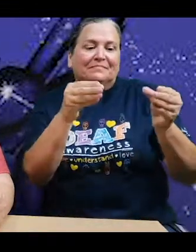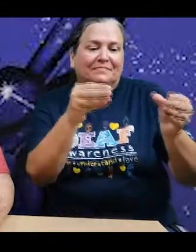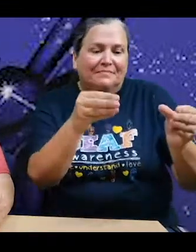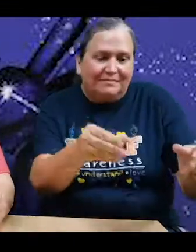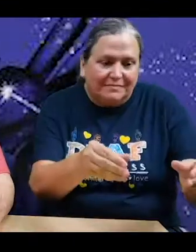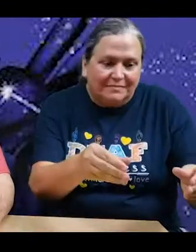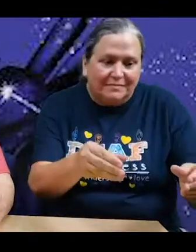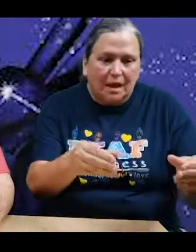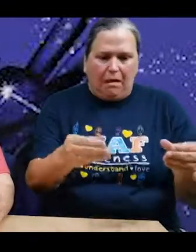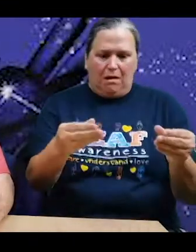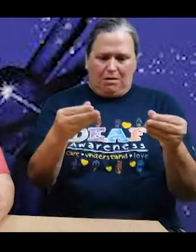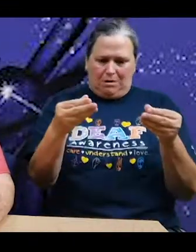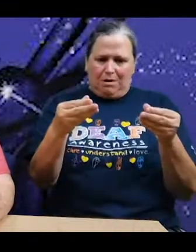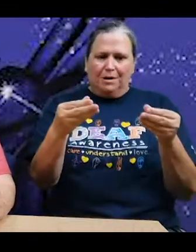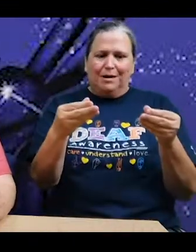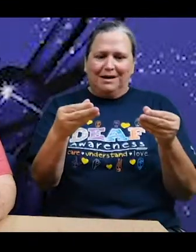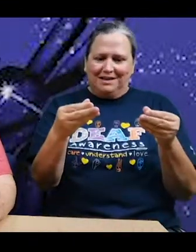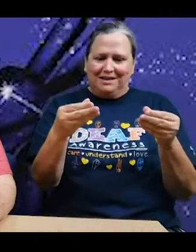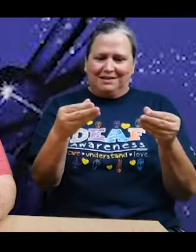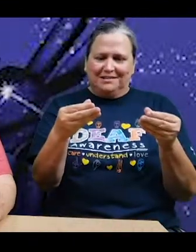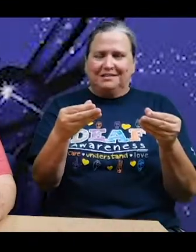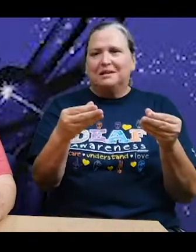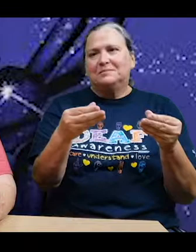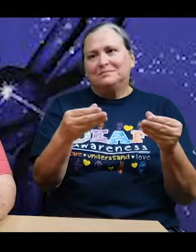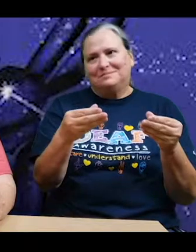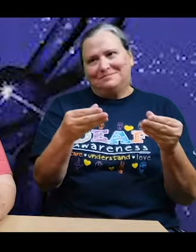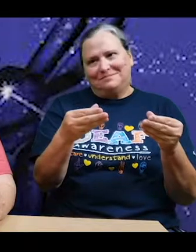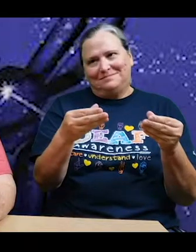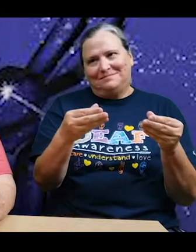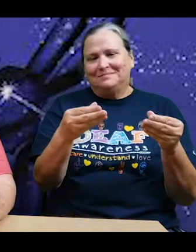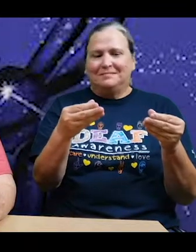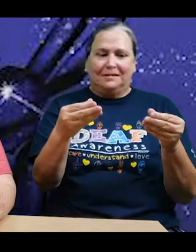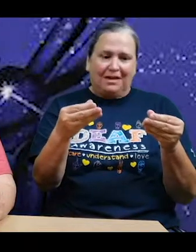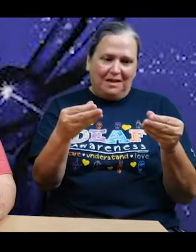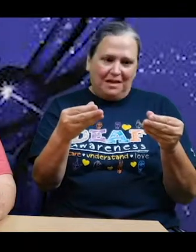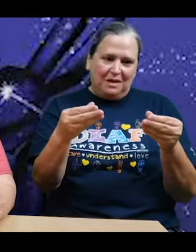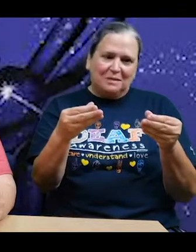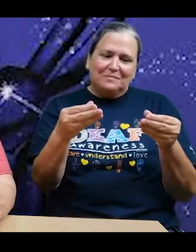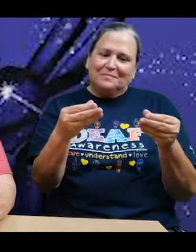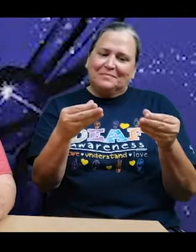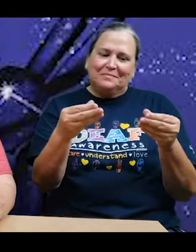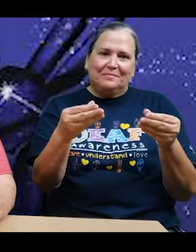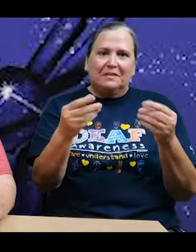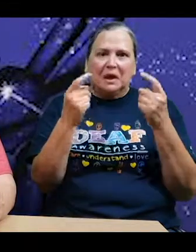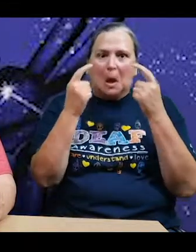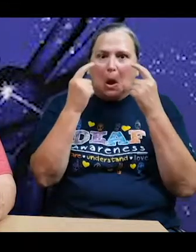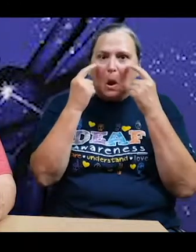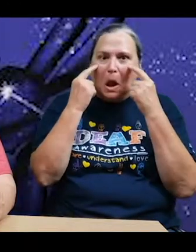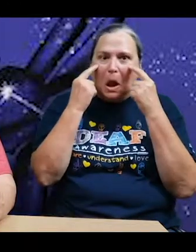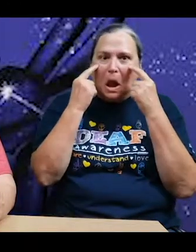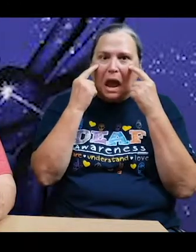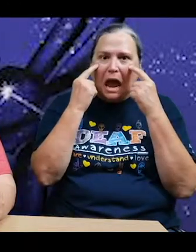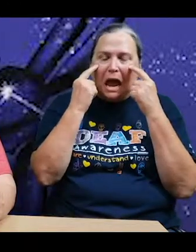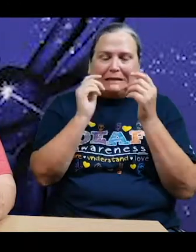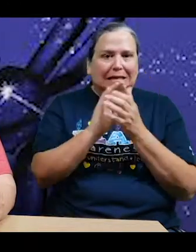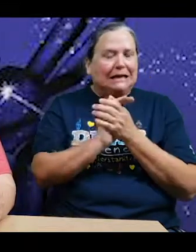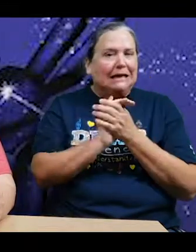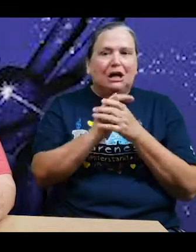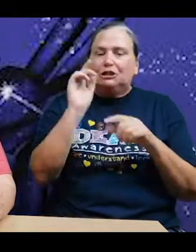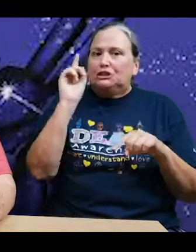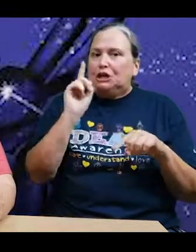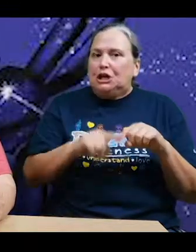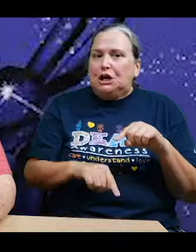Ruth looked first at Edward, then at Bryce, then back at Edward again. Her eyes were wide and disbelieving.